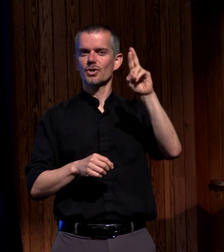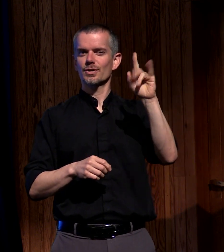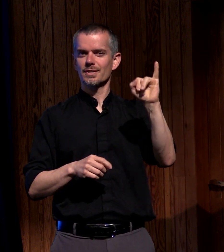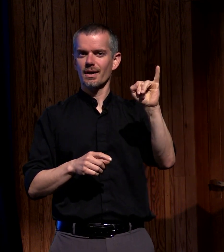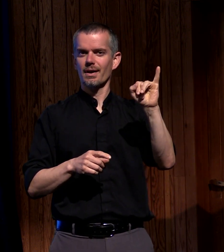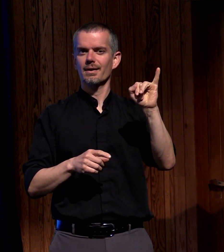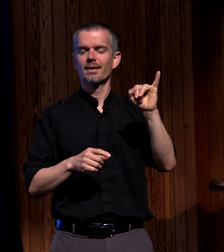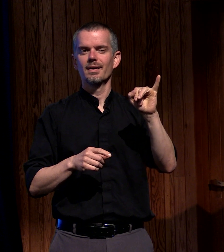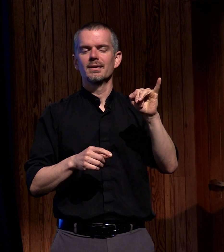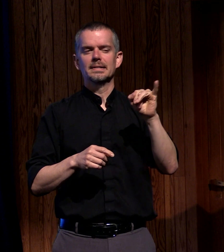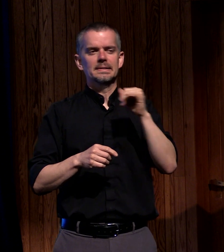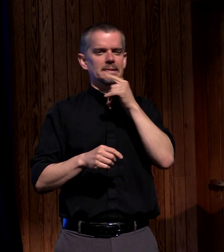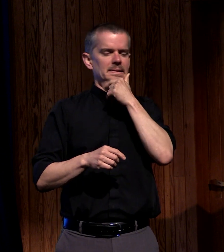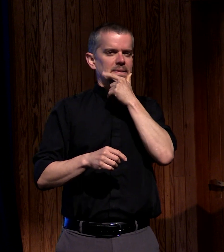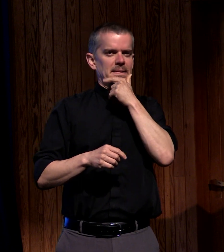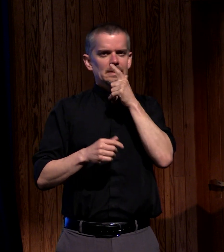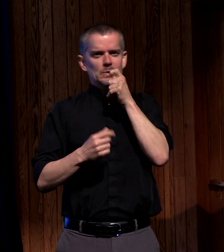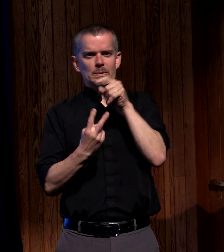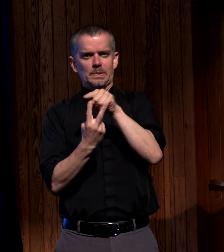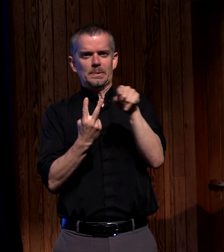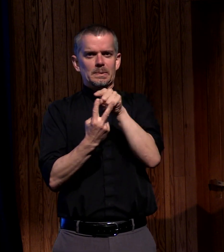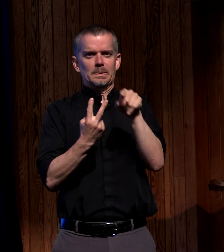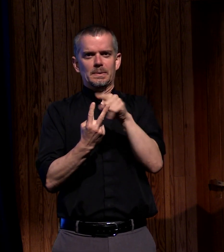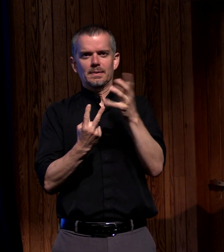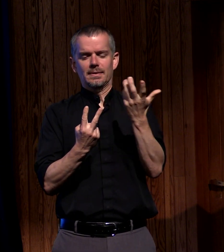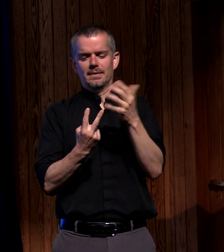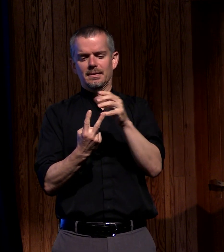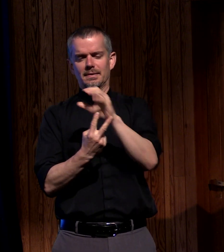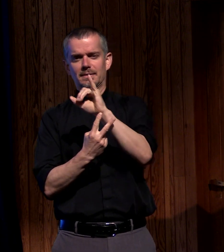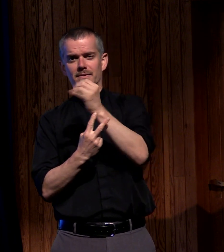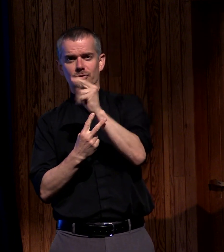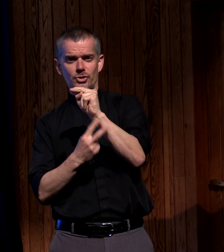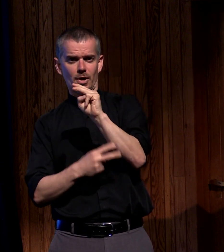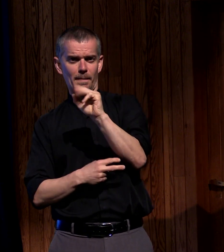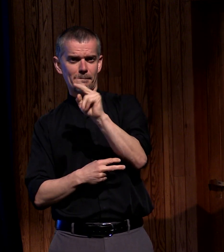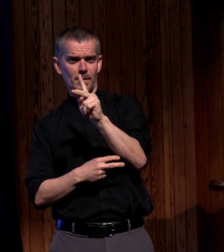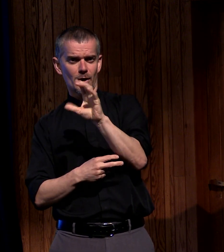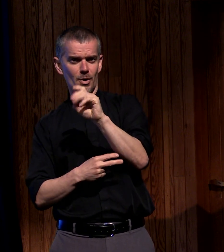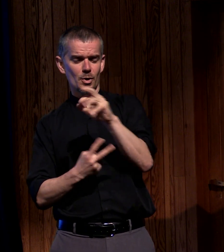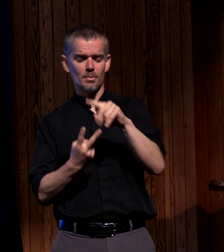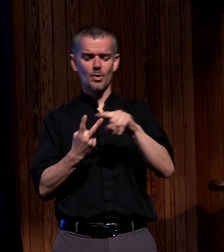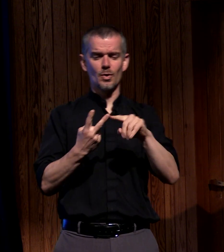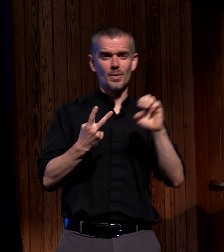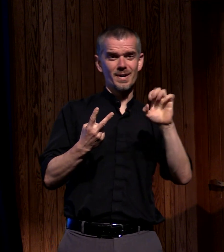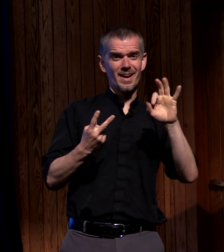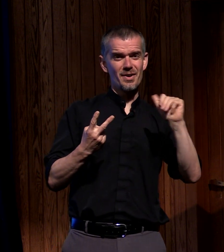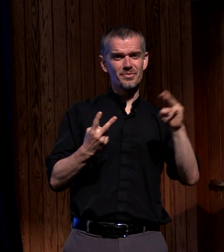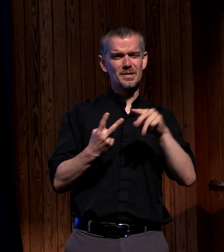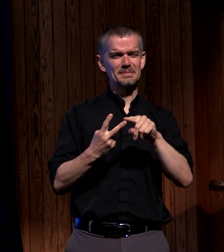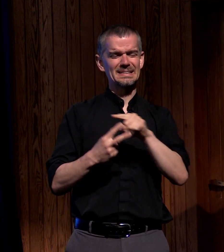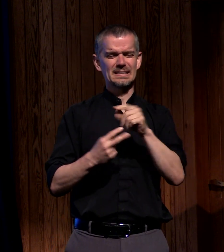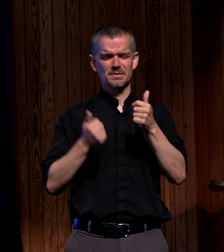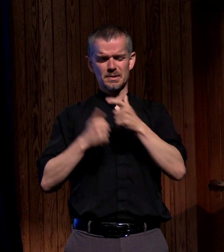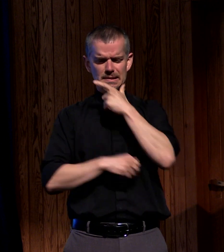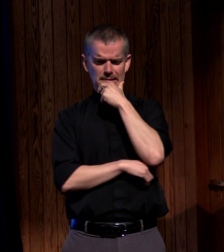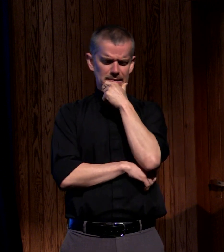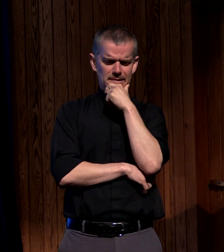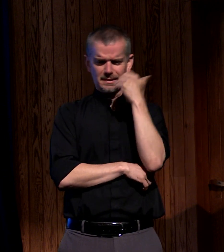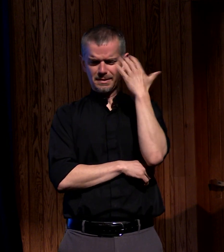put them up here we didn't know do we want John Mark Comer or do we want Efren Perdomo Lopez and so we were just like man which one do we do no one thought